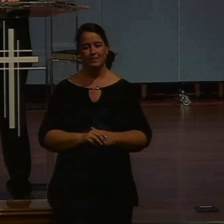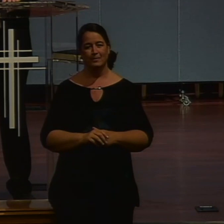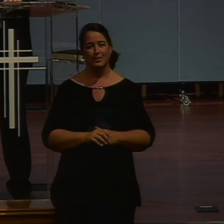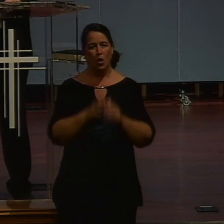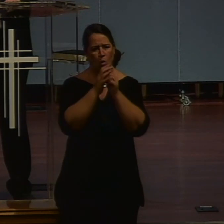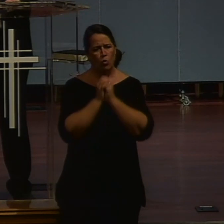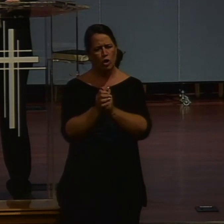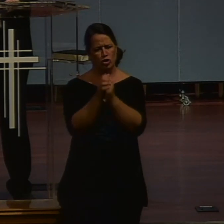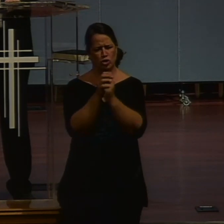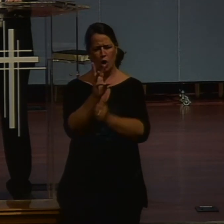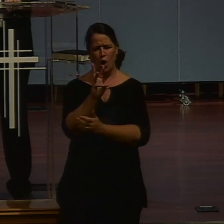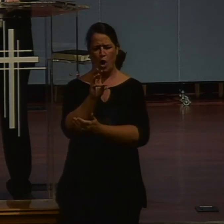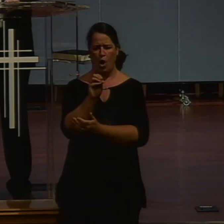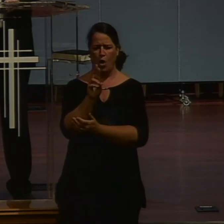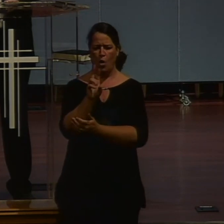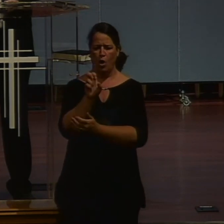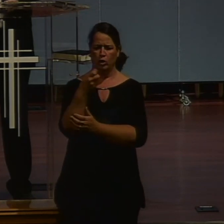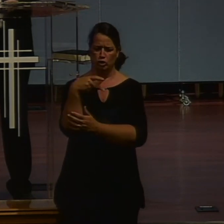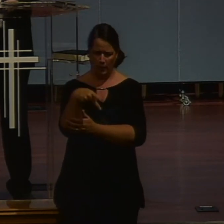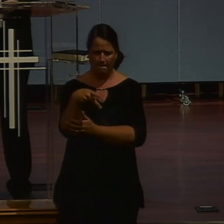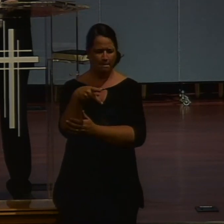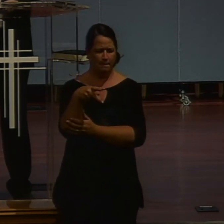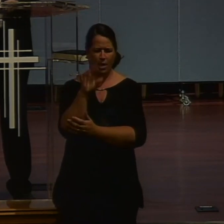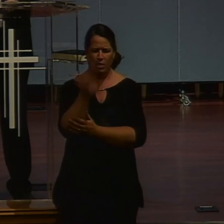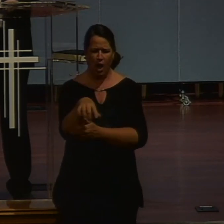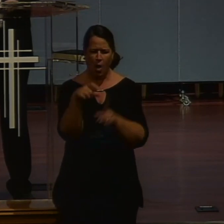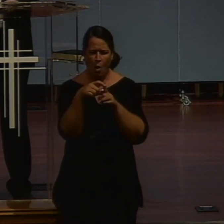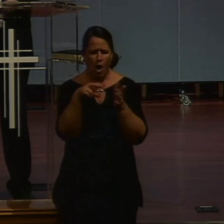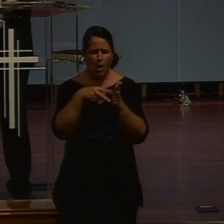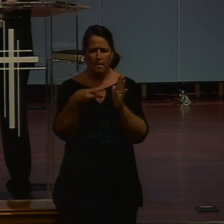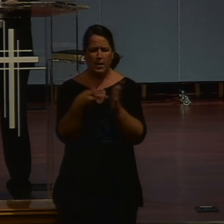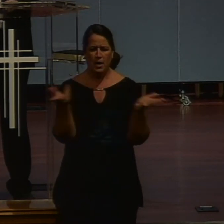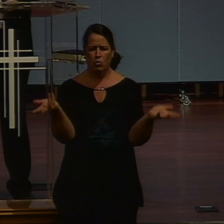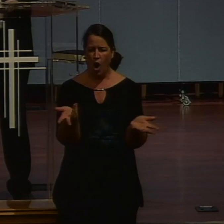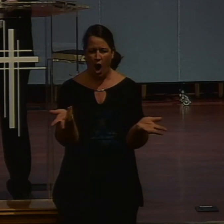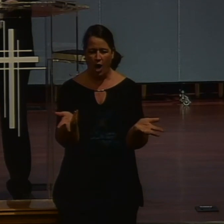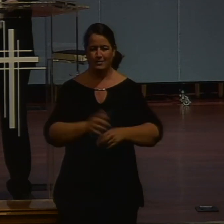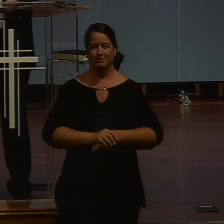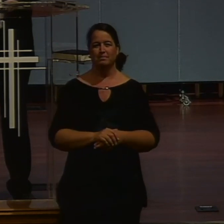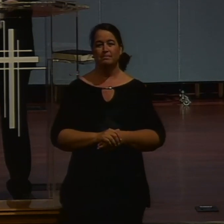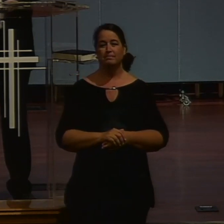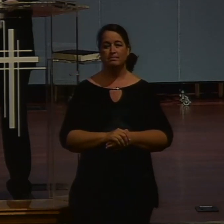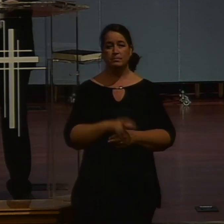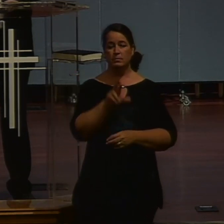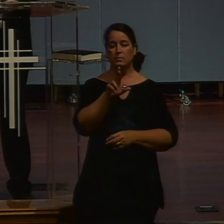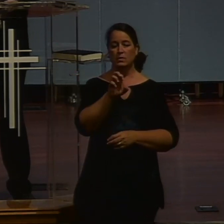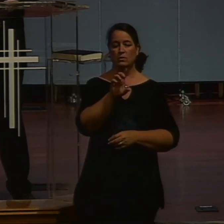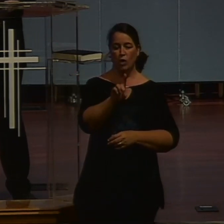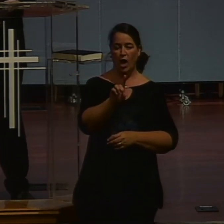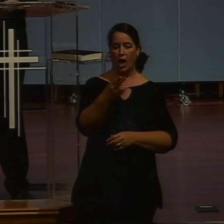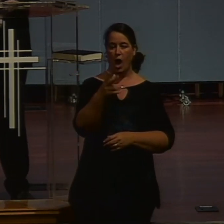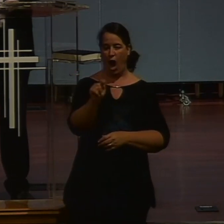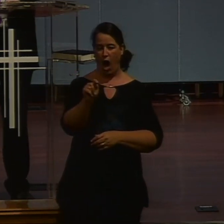What is it? I'm glad you asked. One writer said. Worship is red. Hot. Love. For